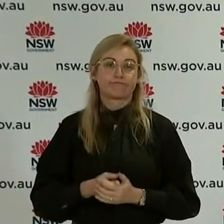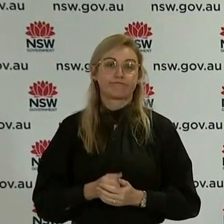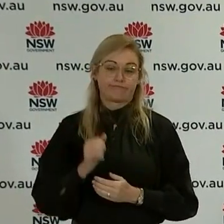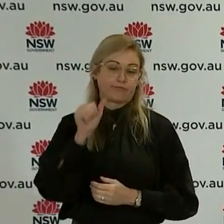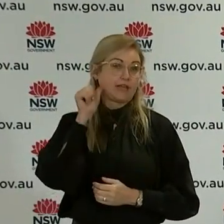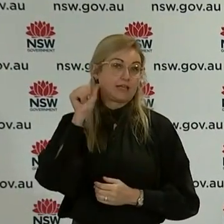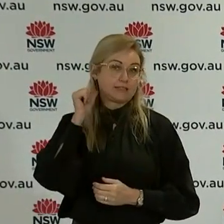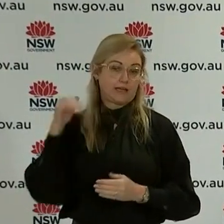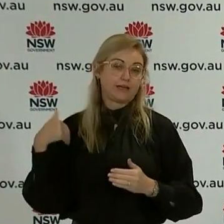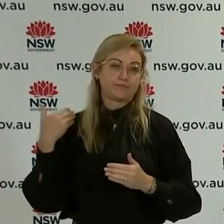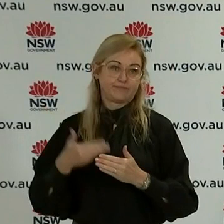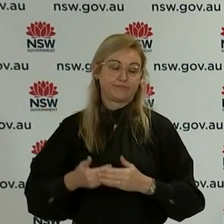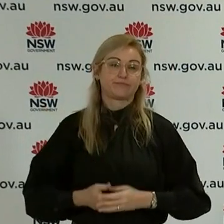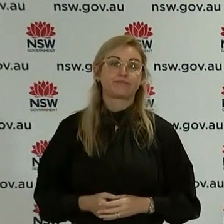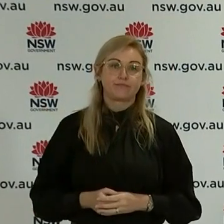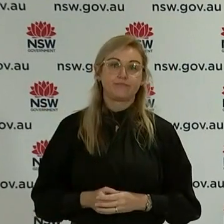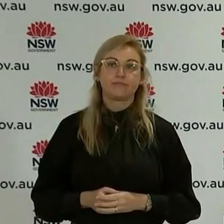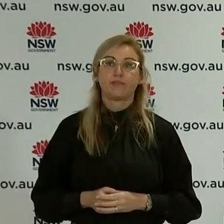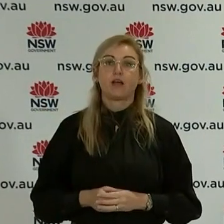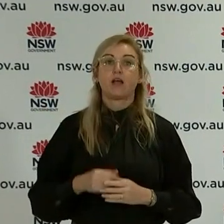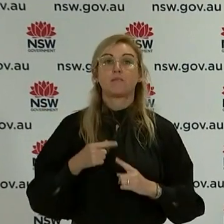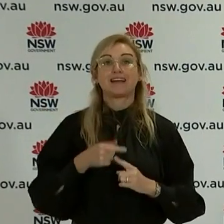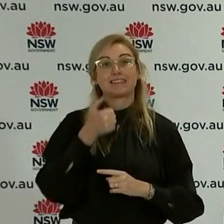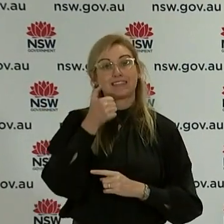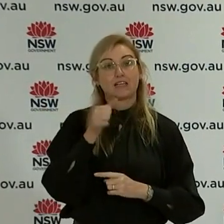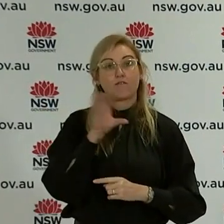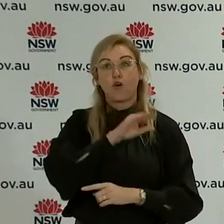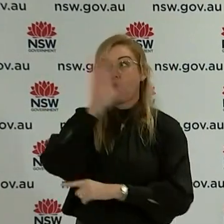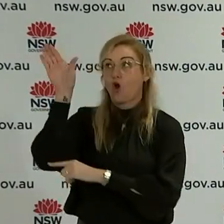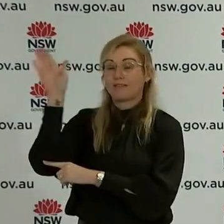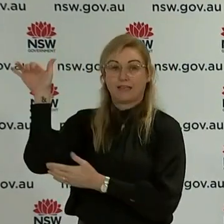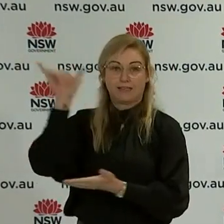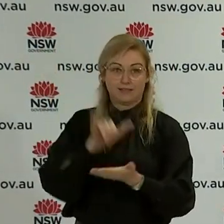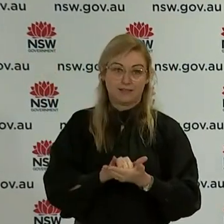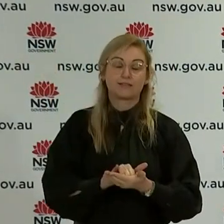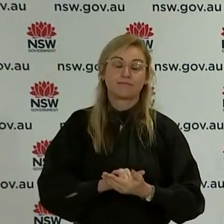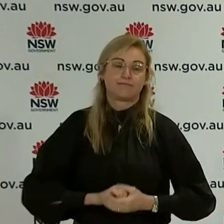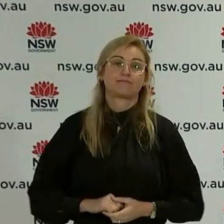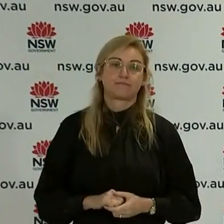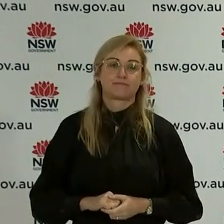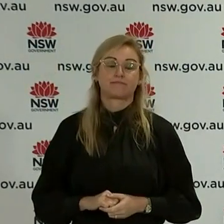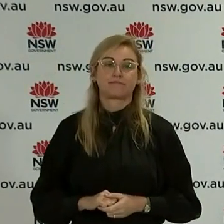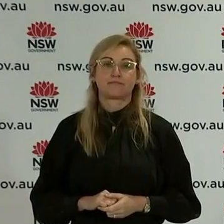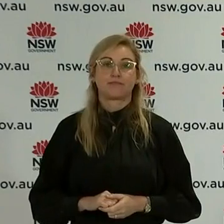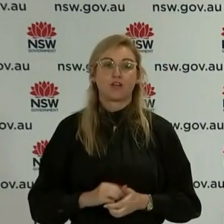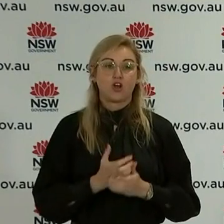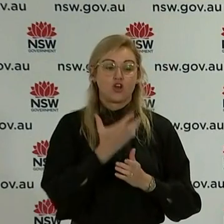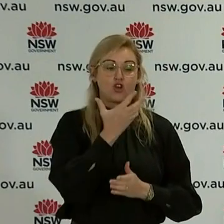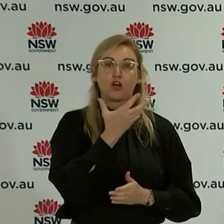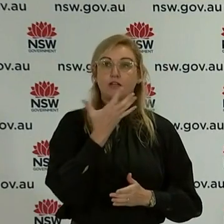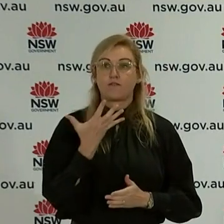the 24 hours to 8 o'clock last night. There were also six overseas acquired cases to 8 o'clock last night. There were 95